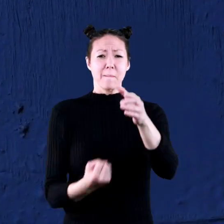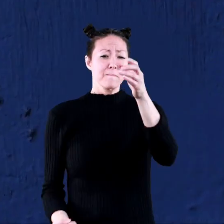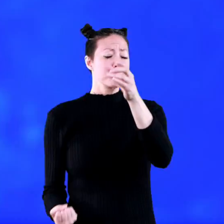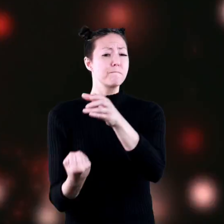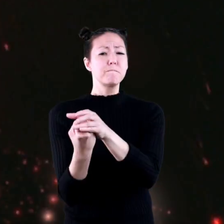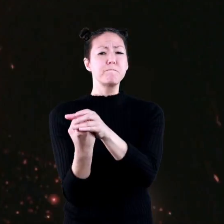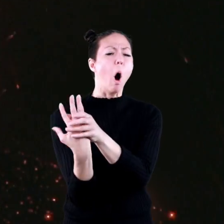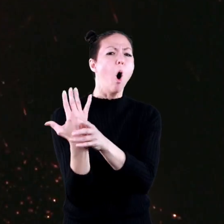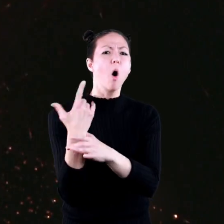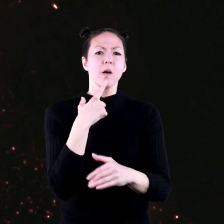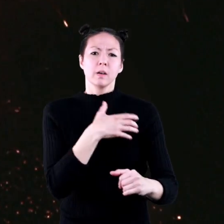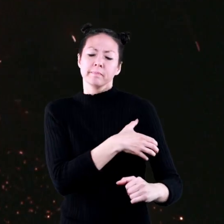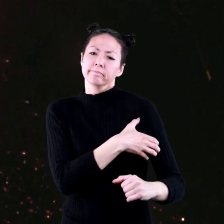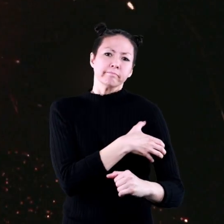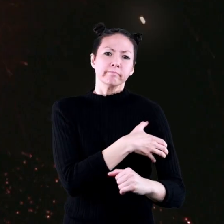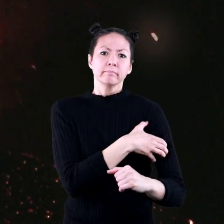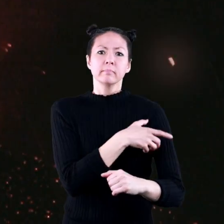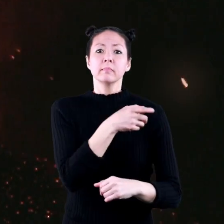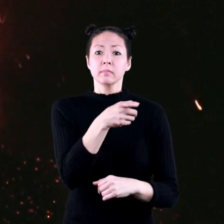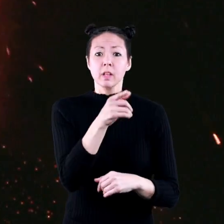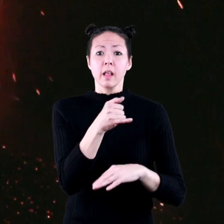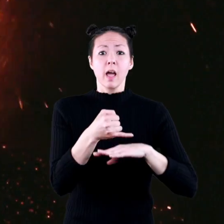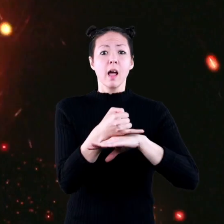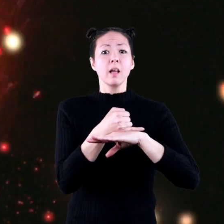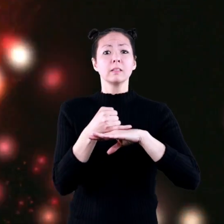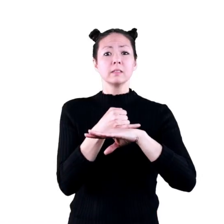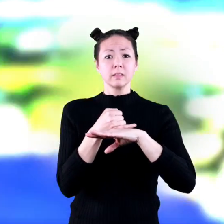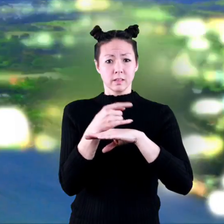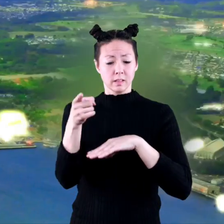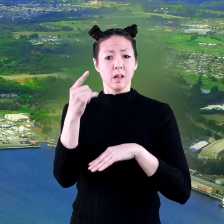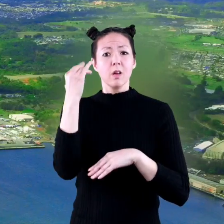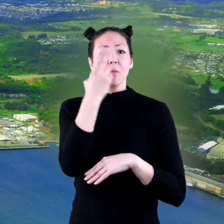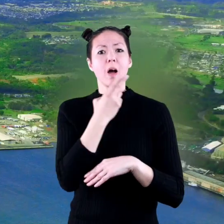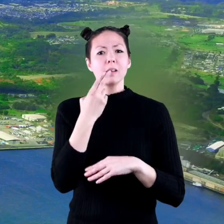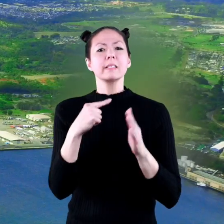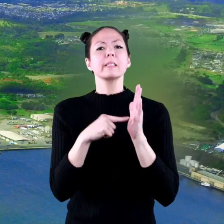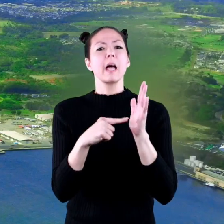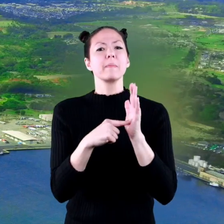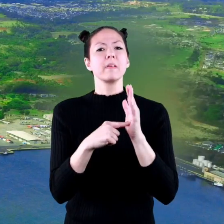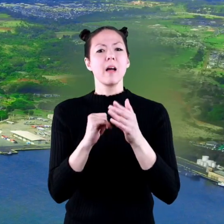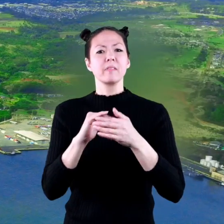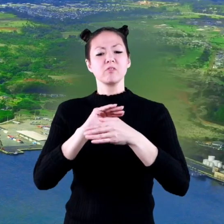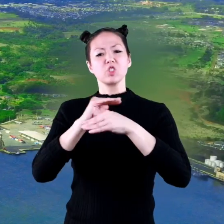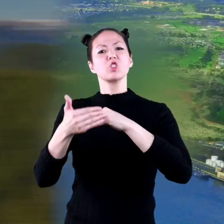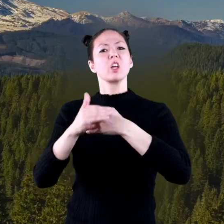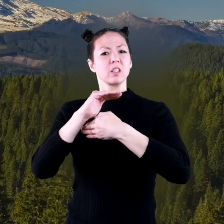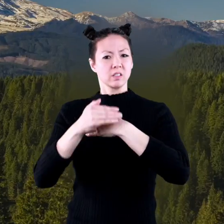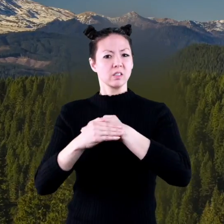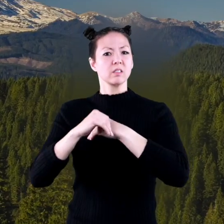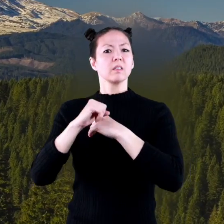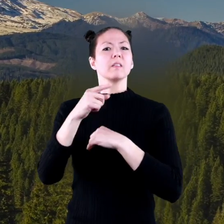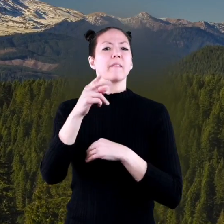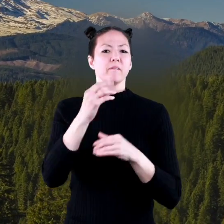erupting volcanoes. The formation of the islands of Hawaii are examples of shield volcanoes.